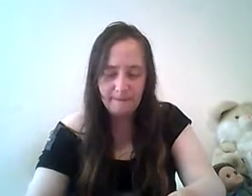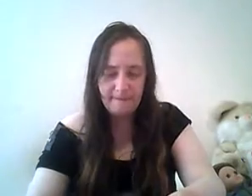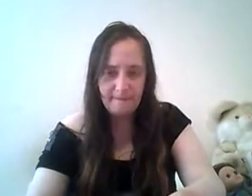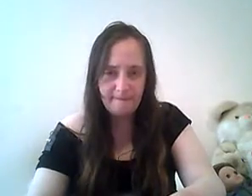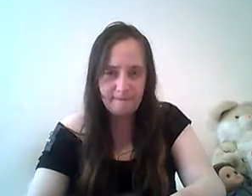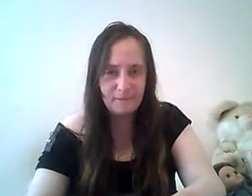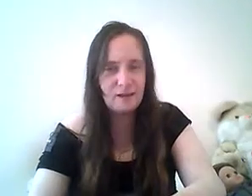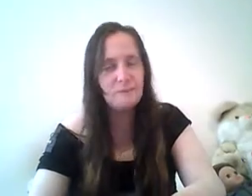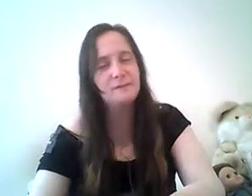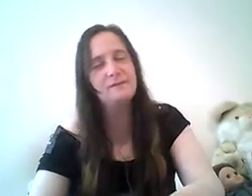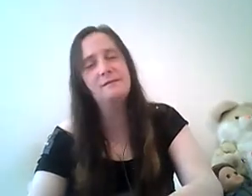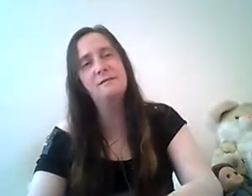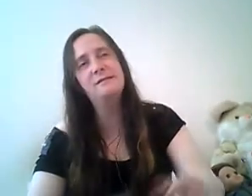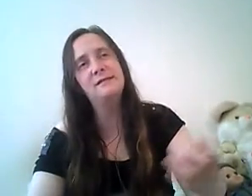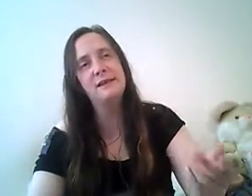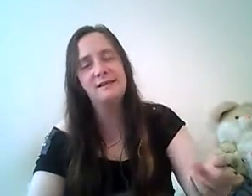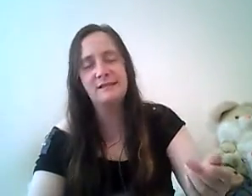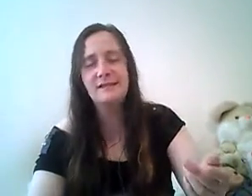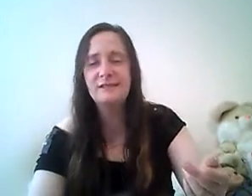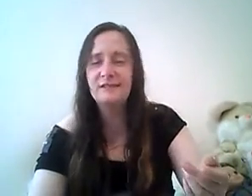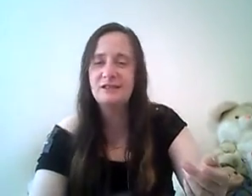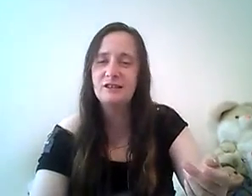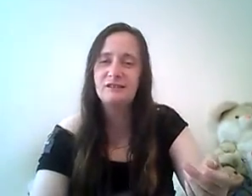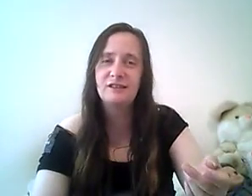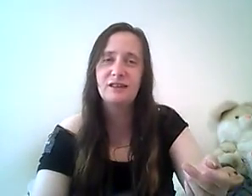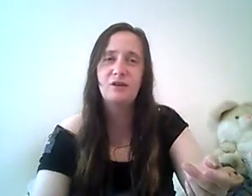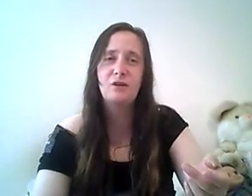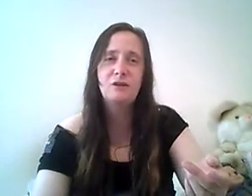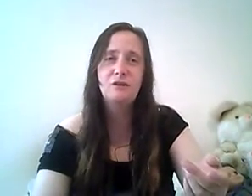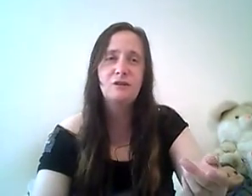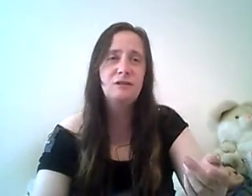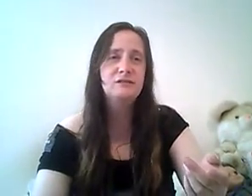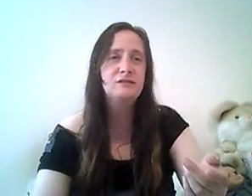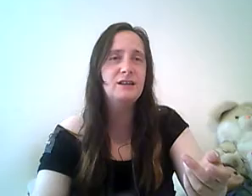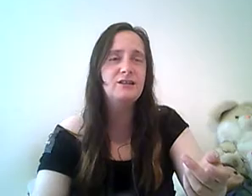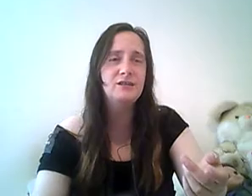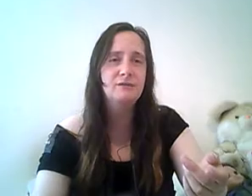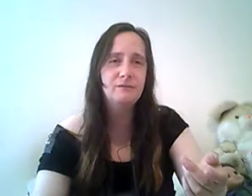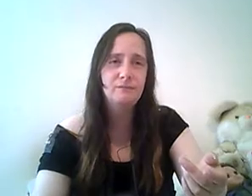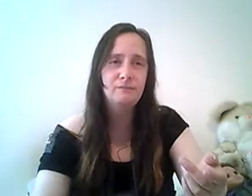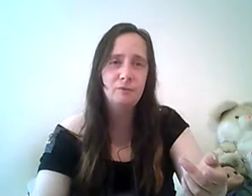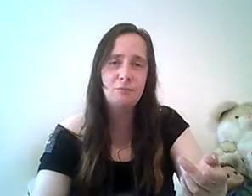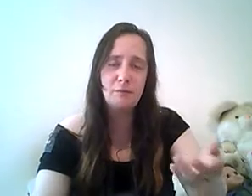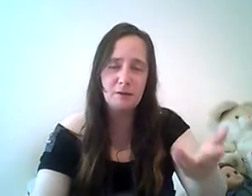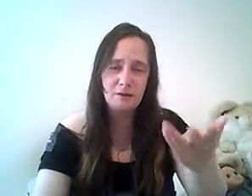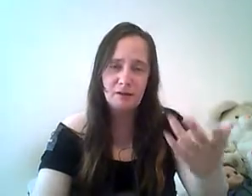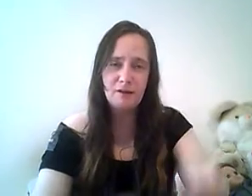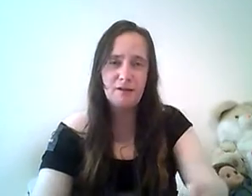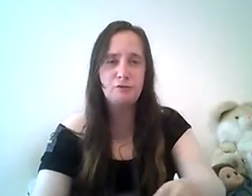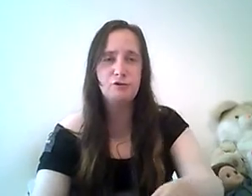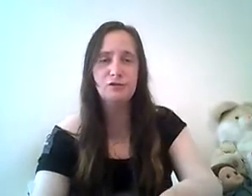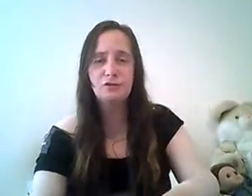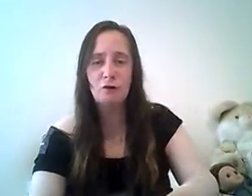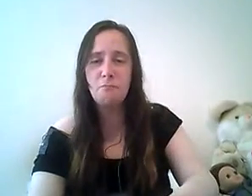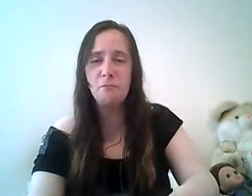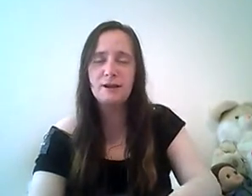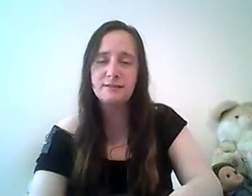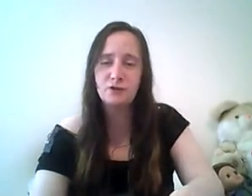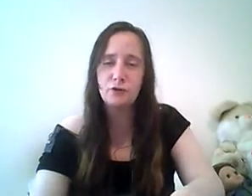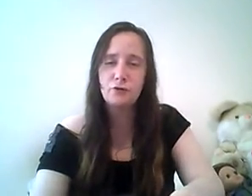i forget what sid says to the teacher to get her detention maybe it was just this outblast of shouting